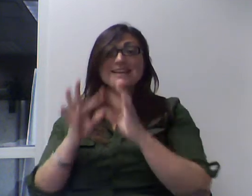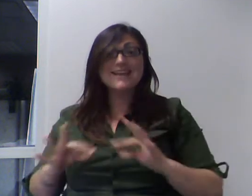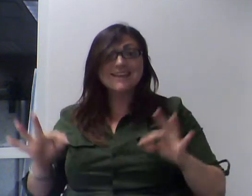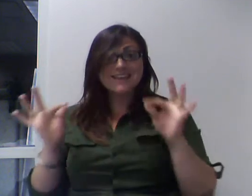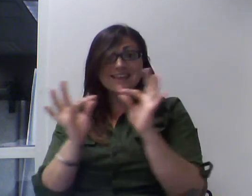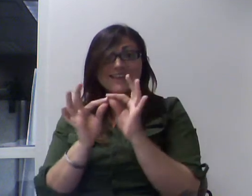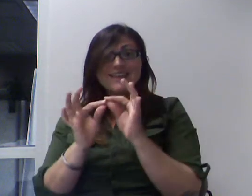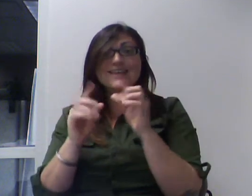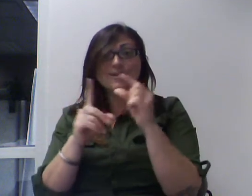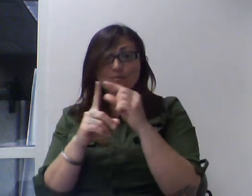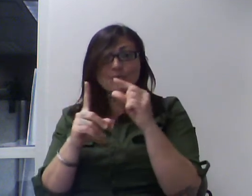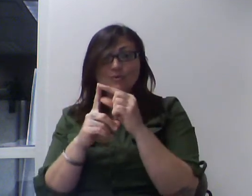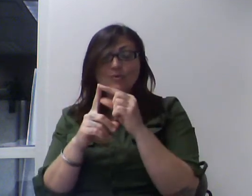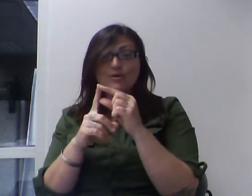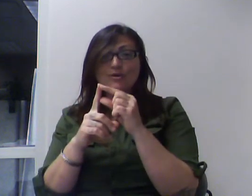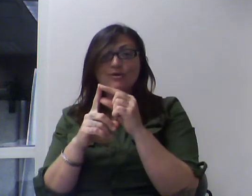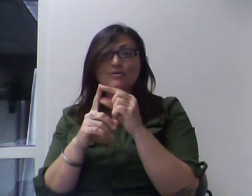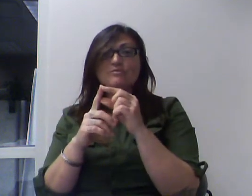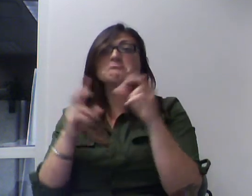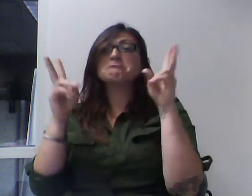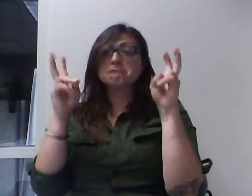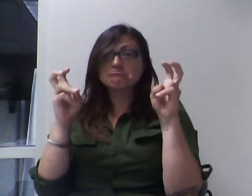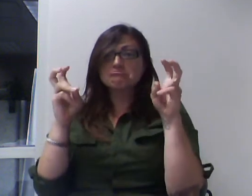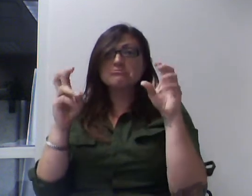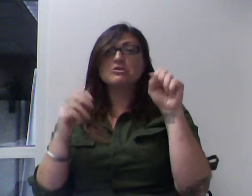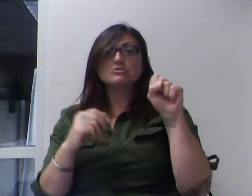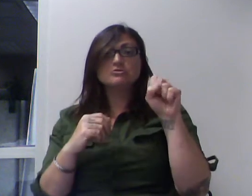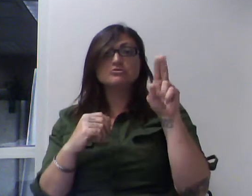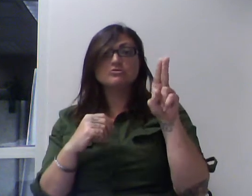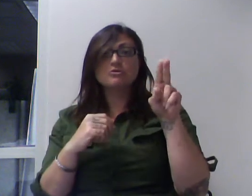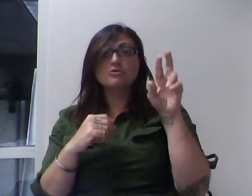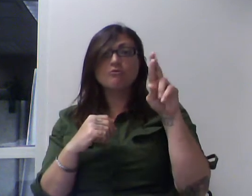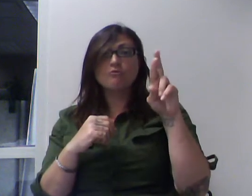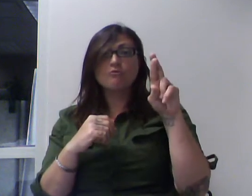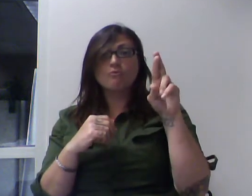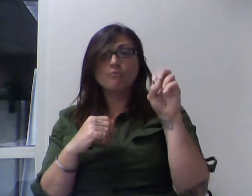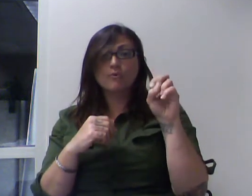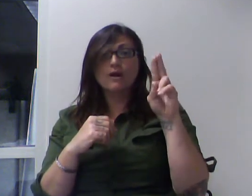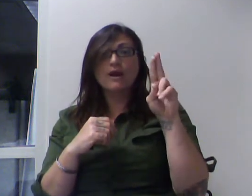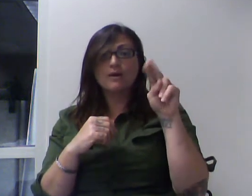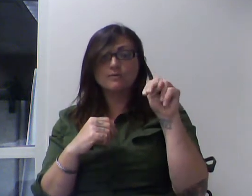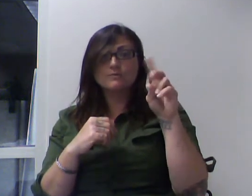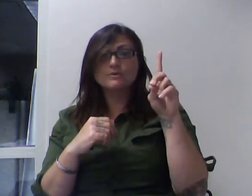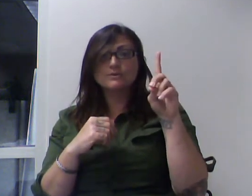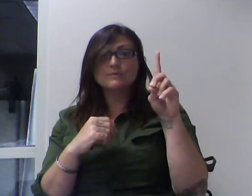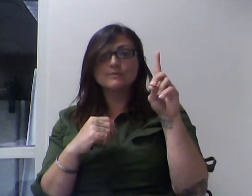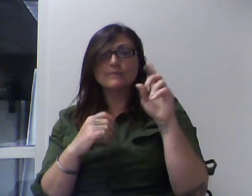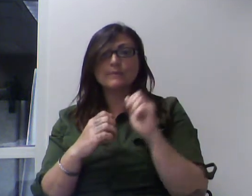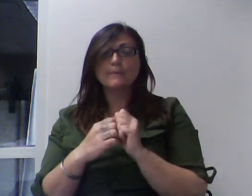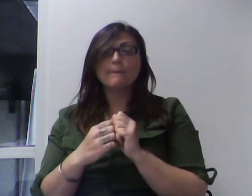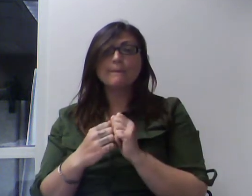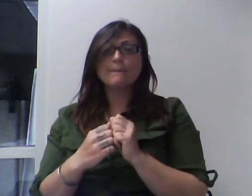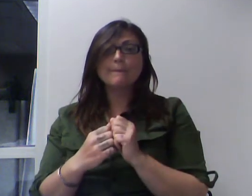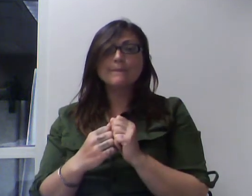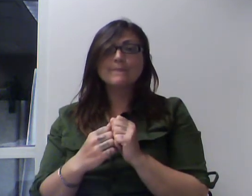I like to use, and that's the word surround. You're going around the figure, so I use the word